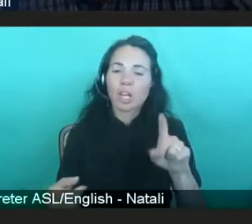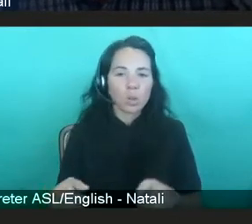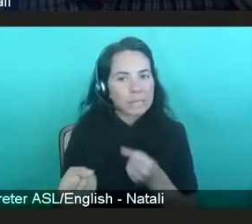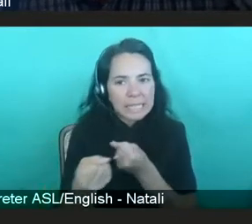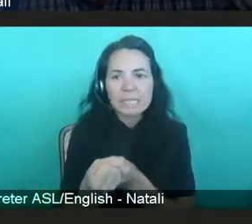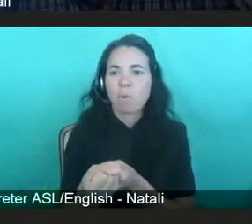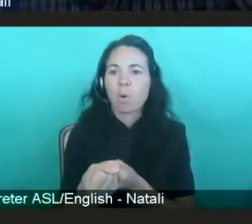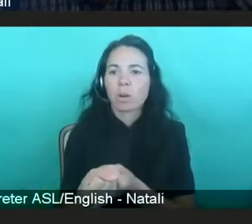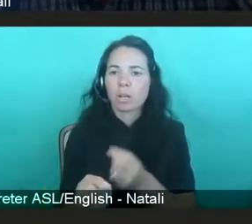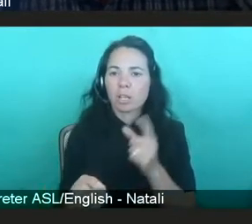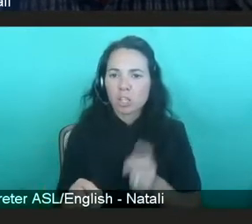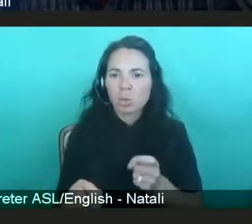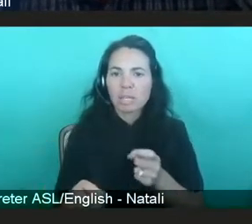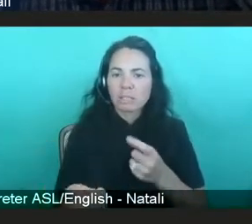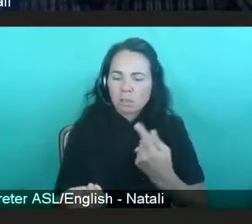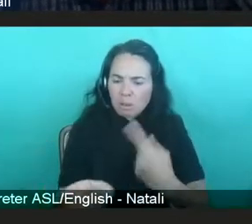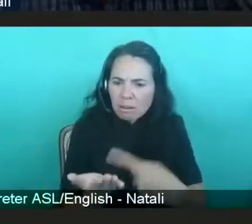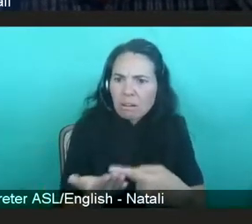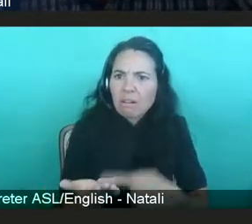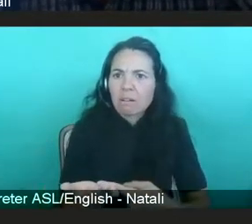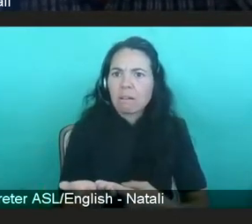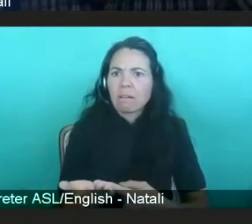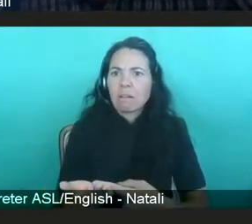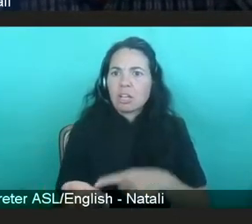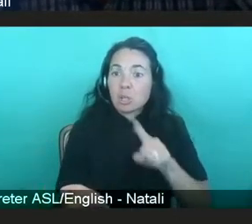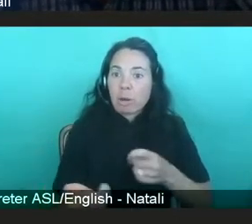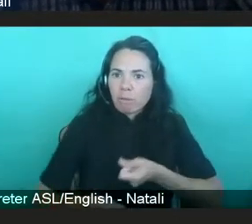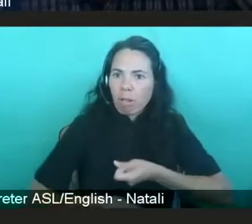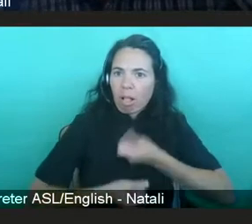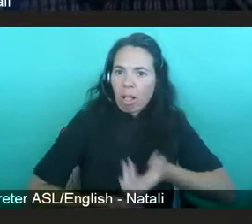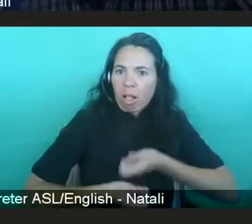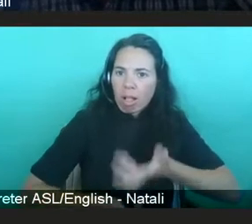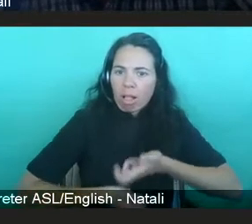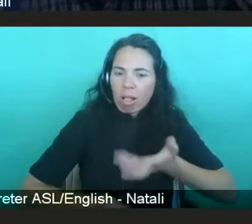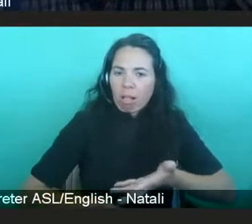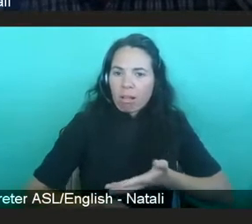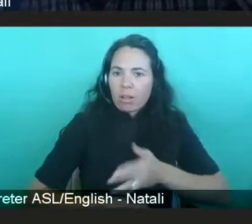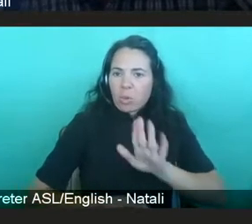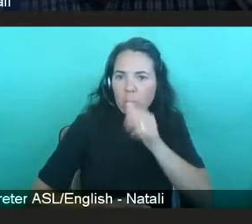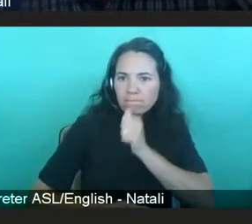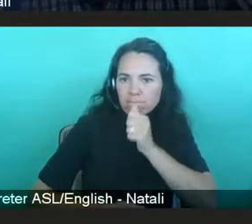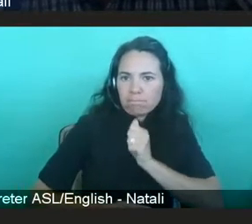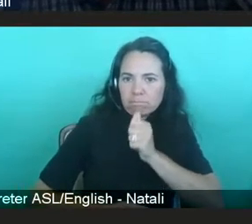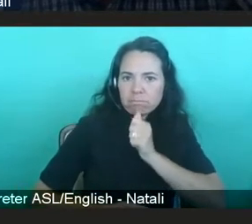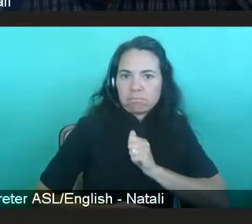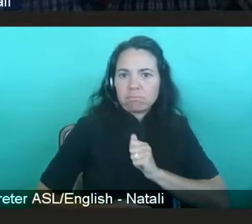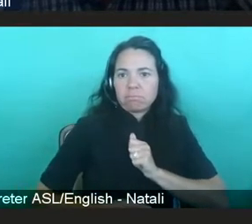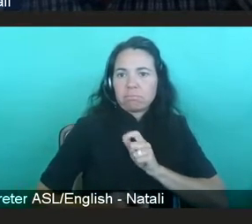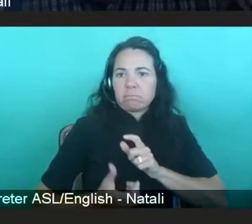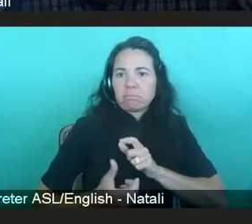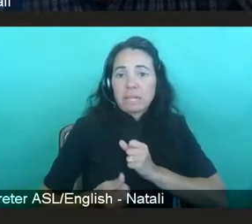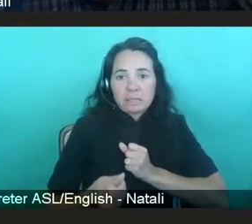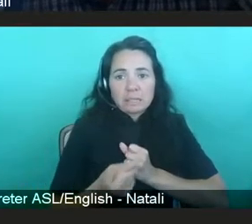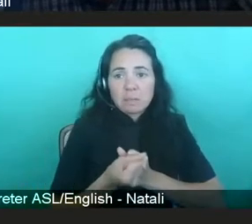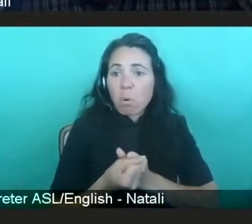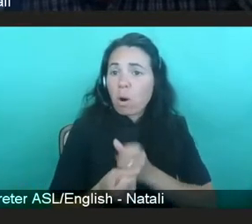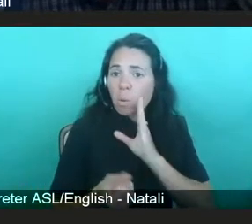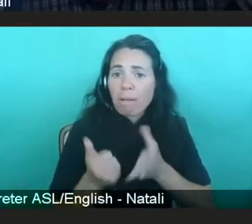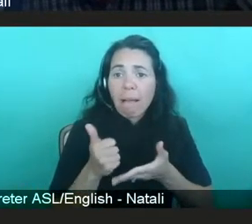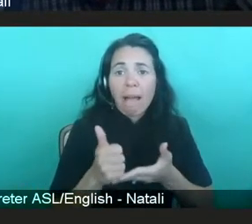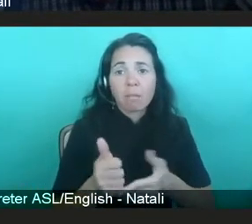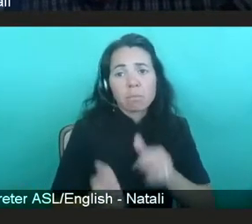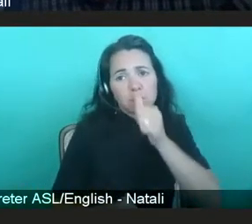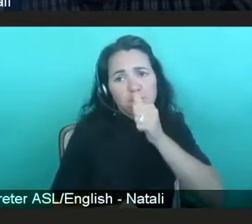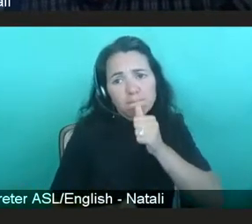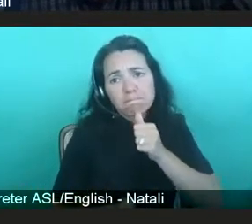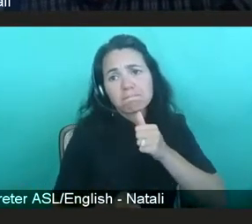talk through what you're dealing with, and support is what helps get you through the day.